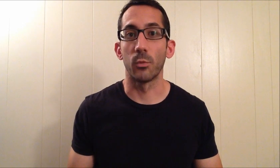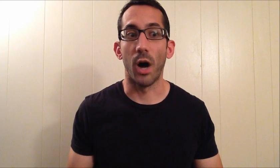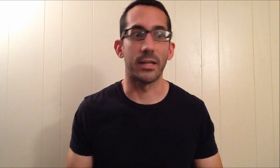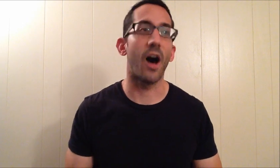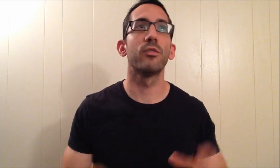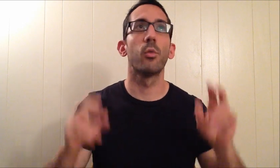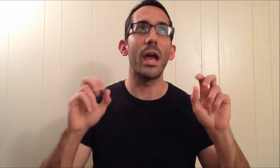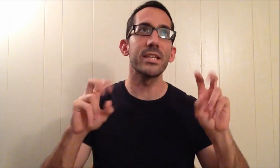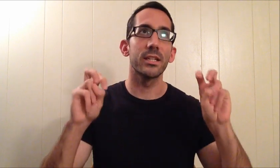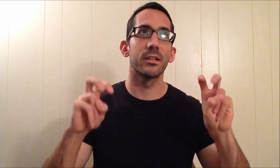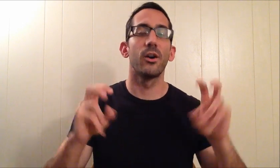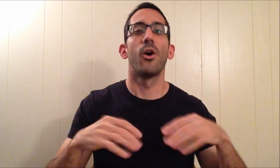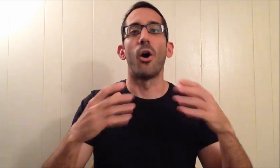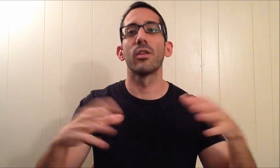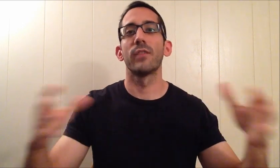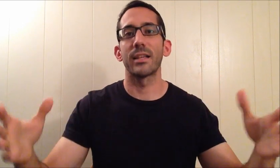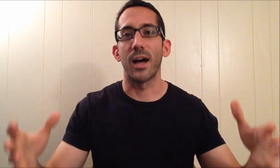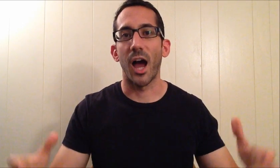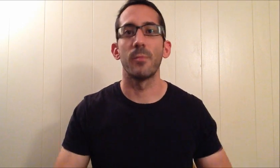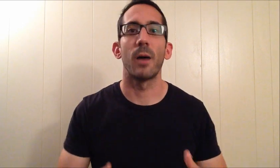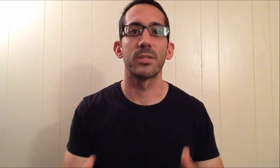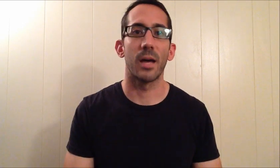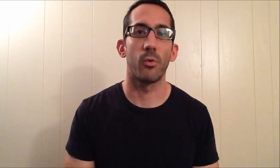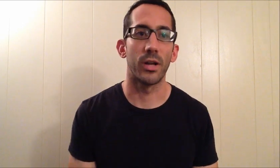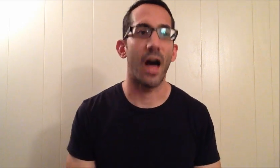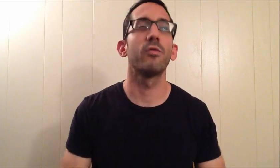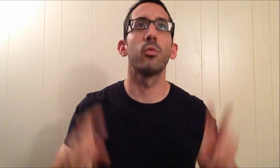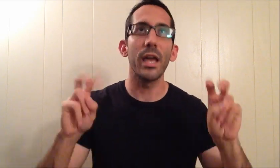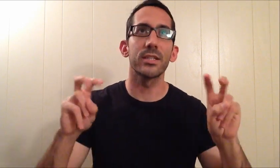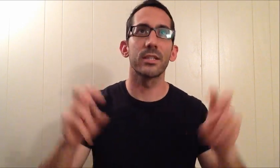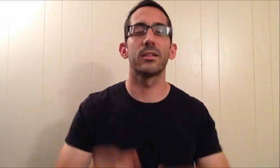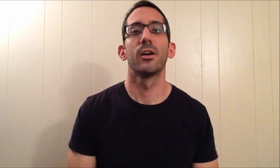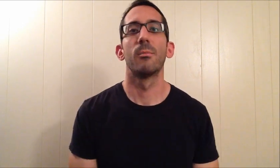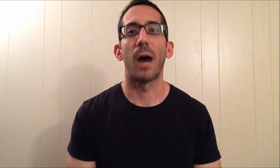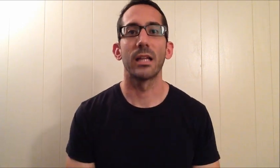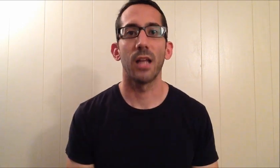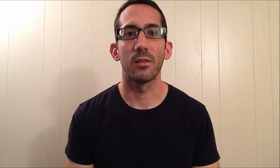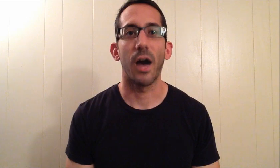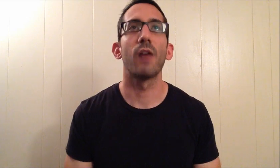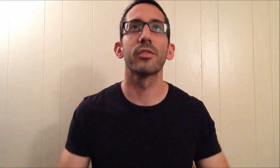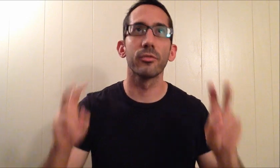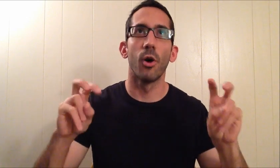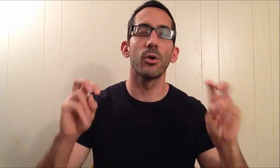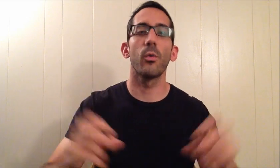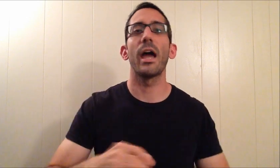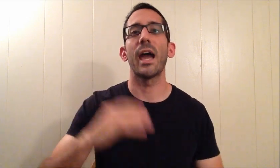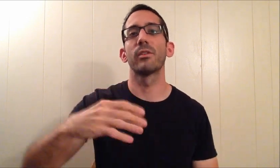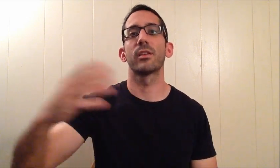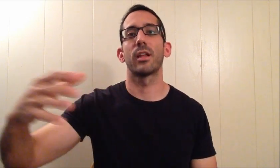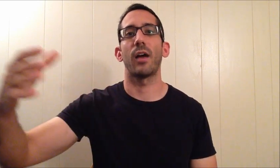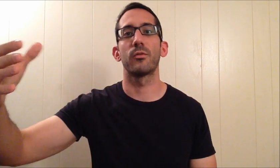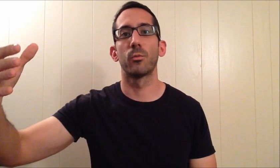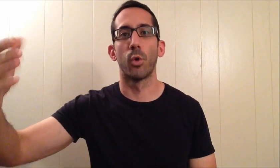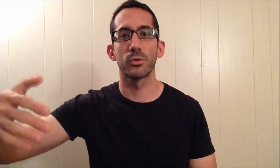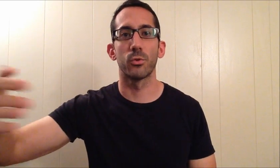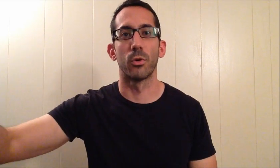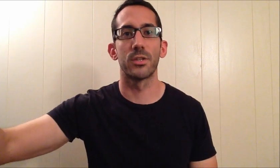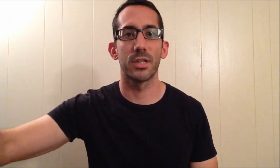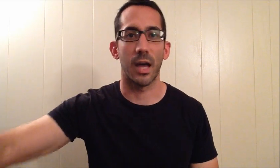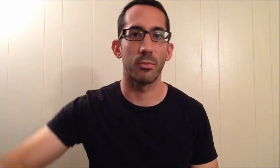really want it. I'll have wasted all of that time up to that point. I'll have wasted my life. I'll have thrown away everything that I've worked towards to